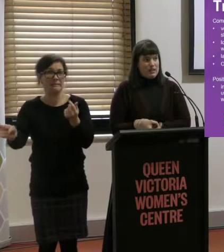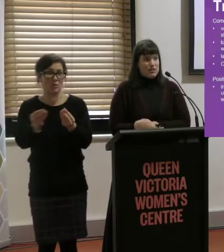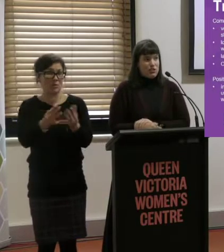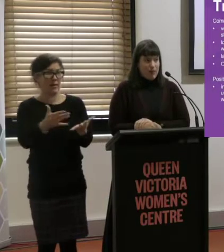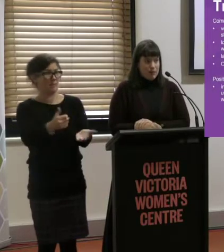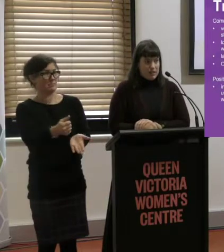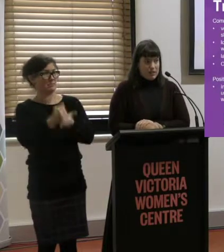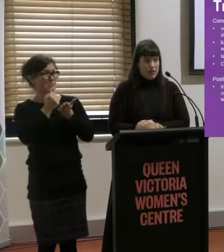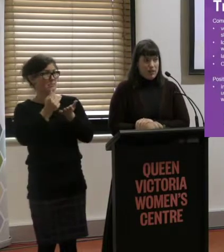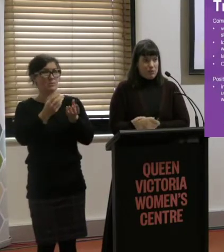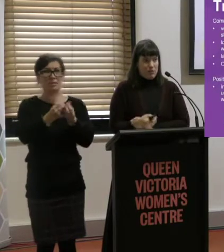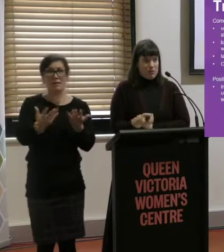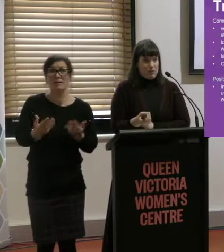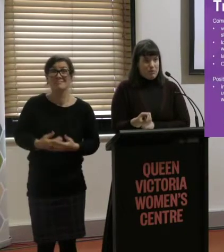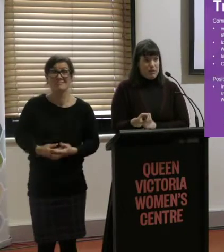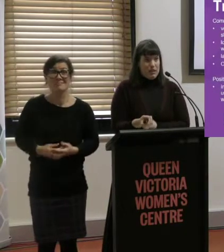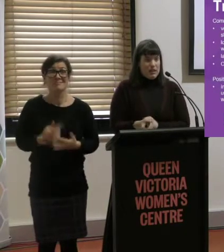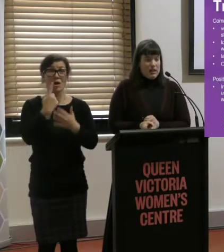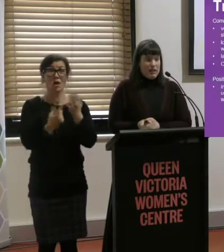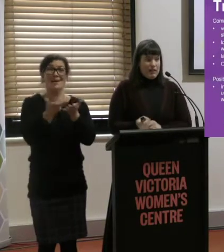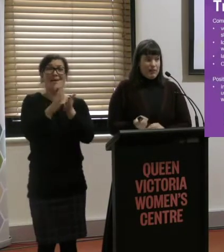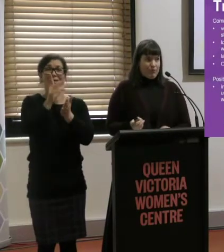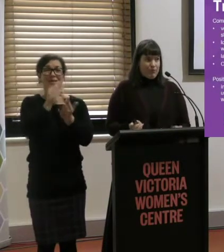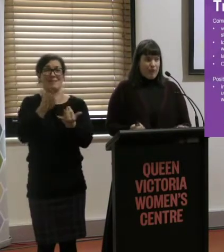to access trams if you are a wheelchair user in Melbourne.